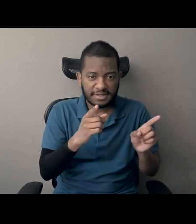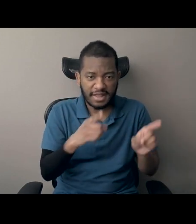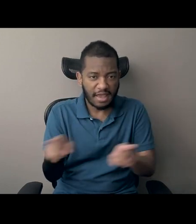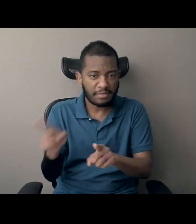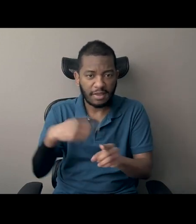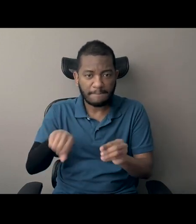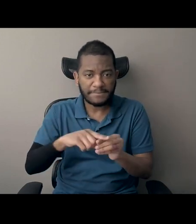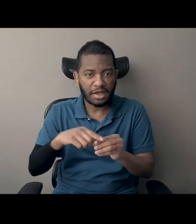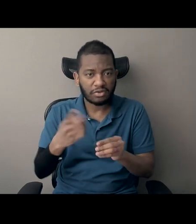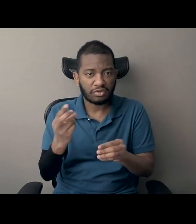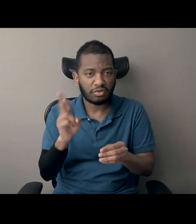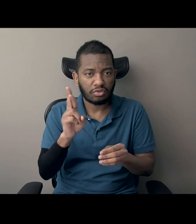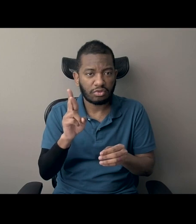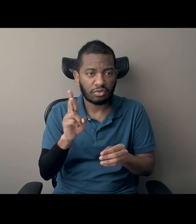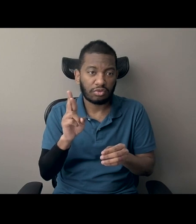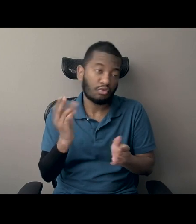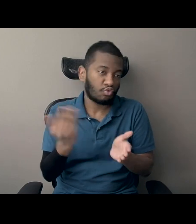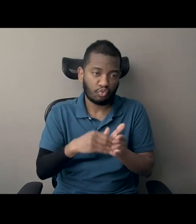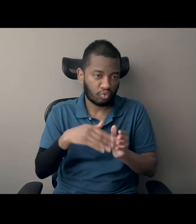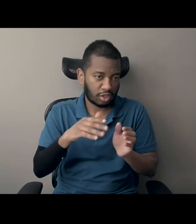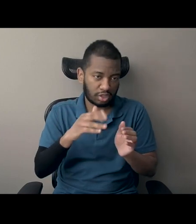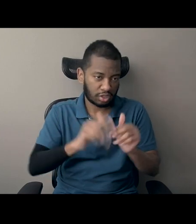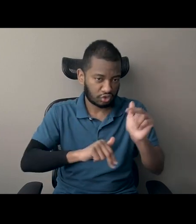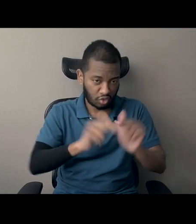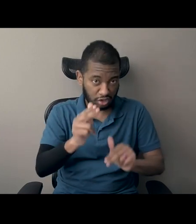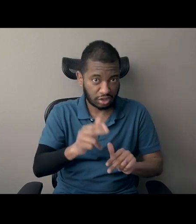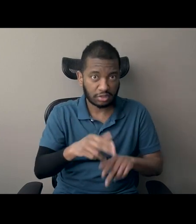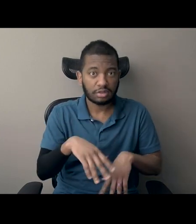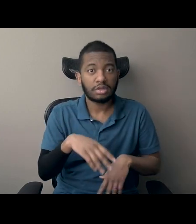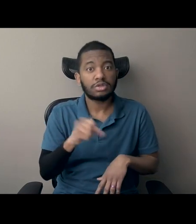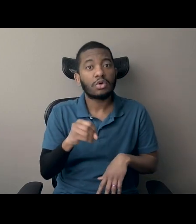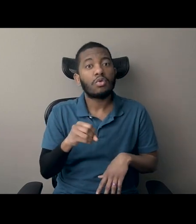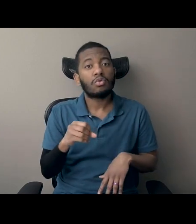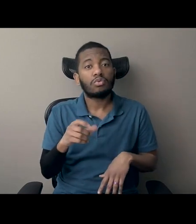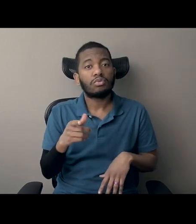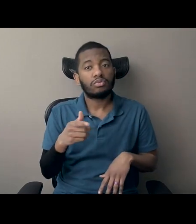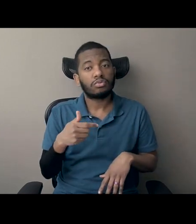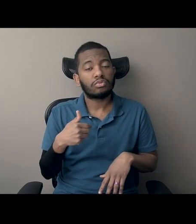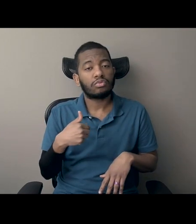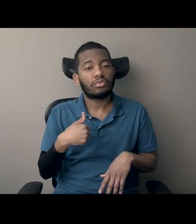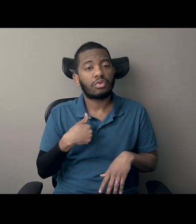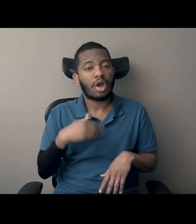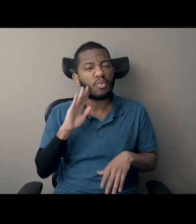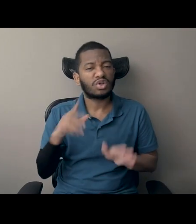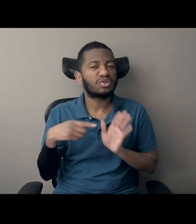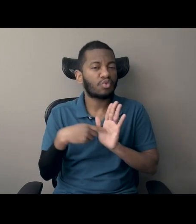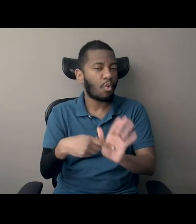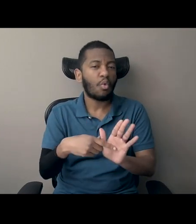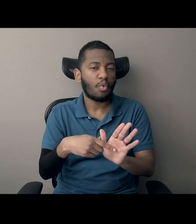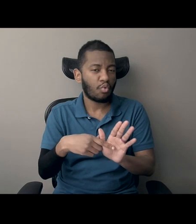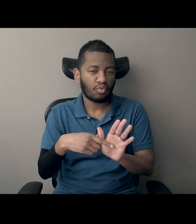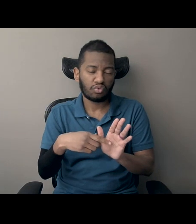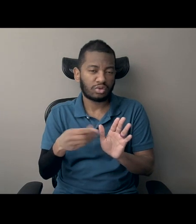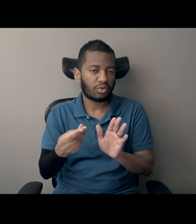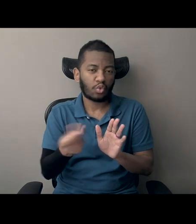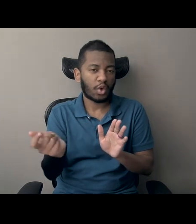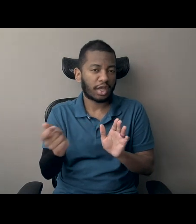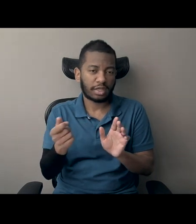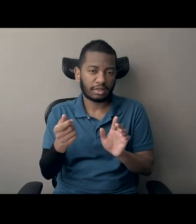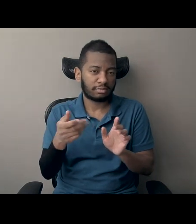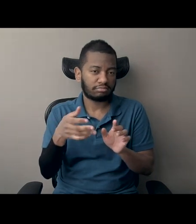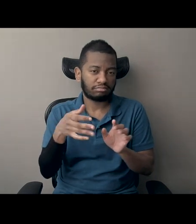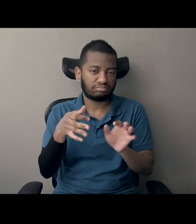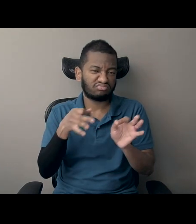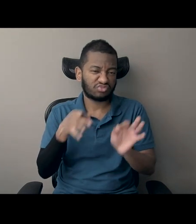findings, which we can also post in the chat and we can share again later, essentially